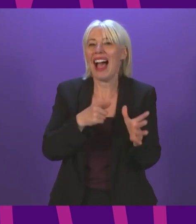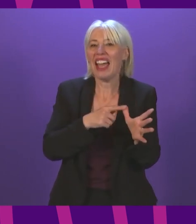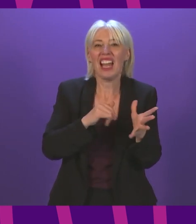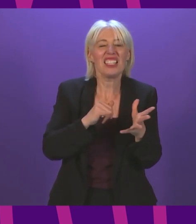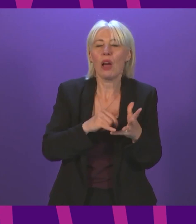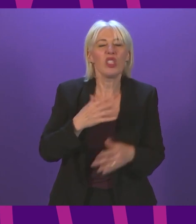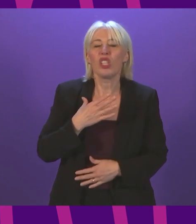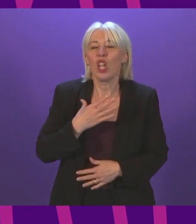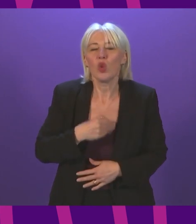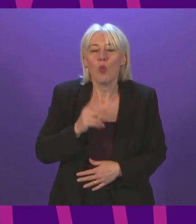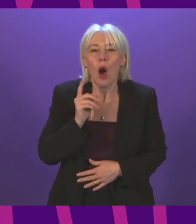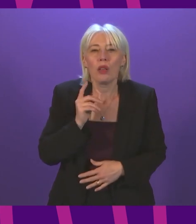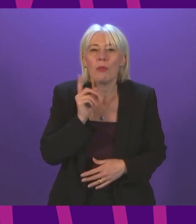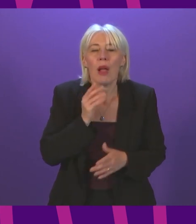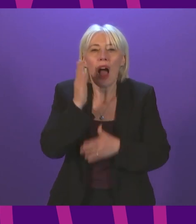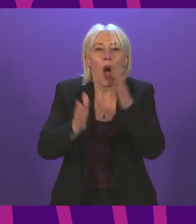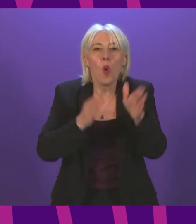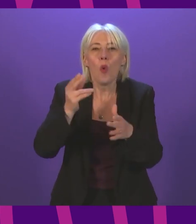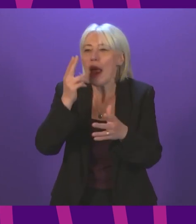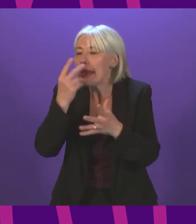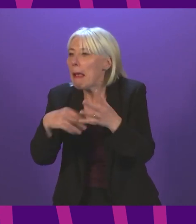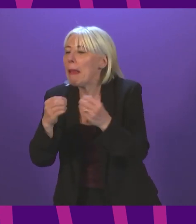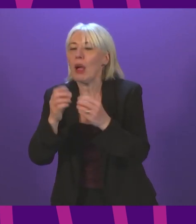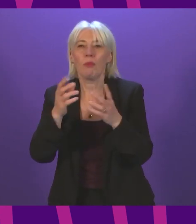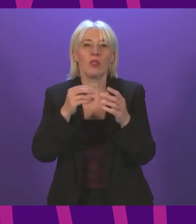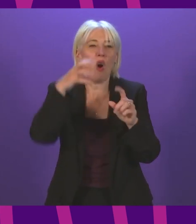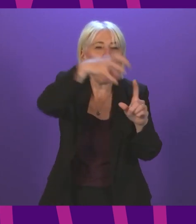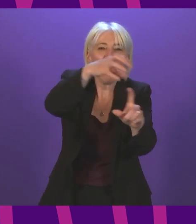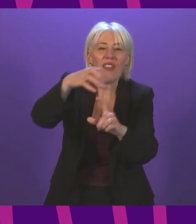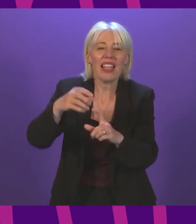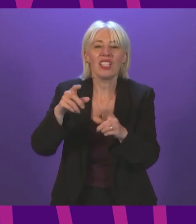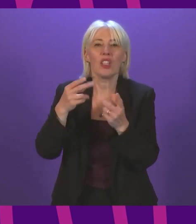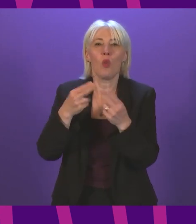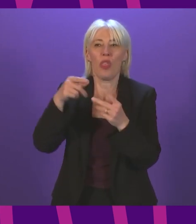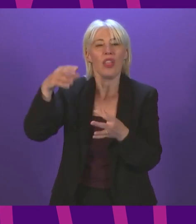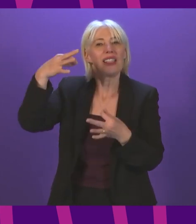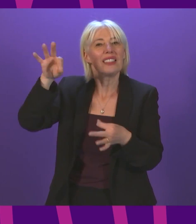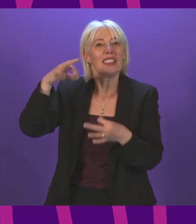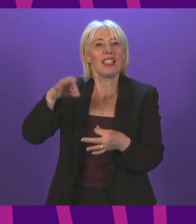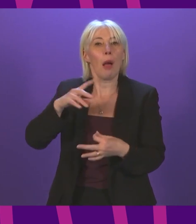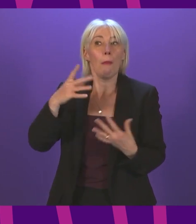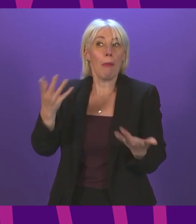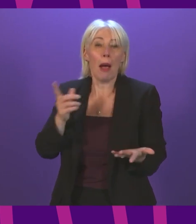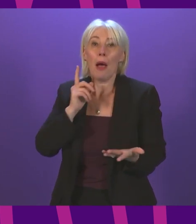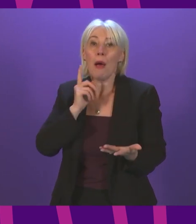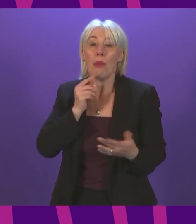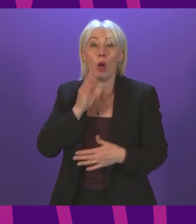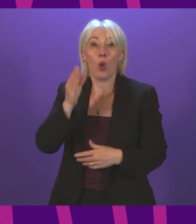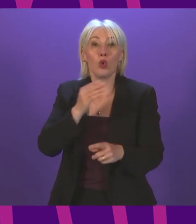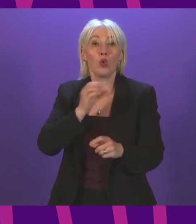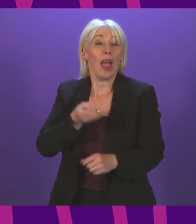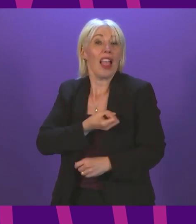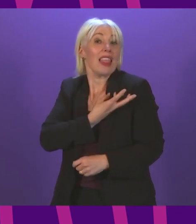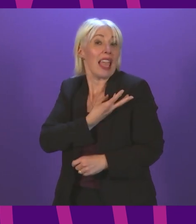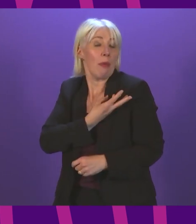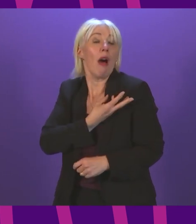going to events or nightclubs to have the protection of a certification scheme like this. But apparently people who are going to attend Labour conference